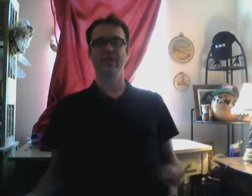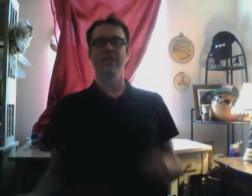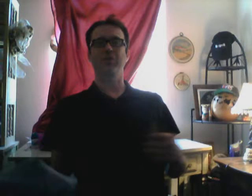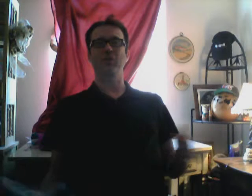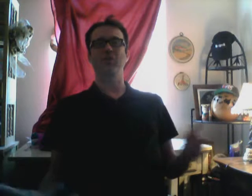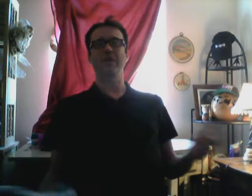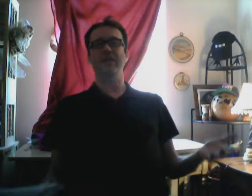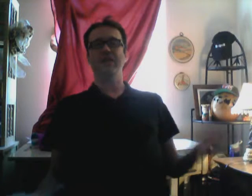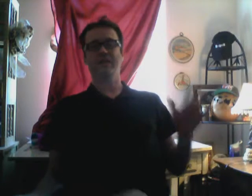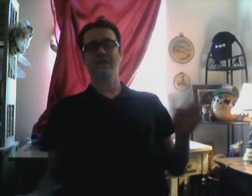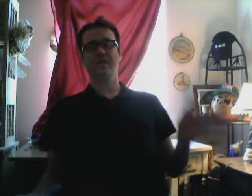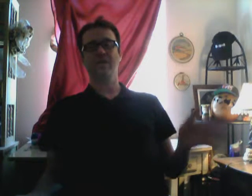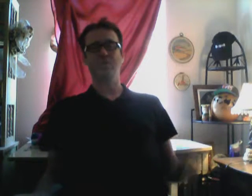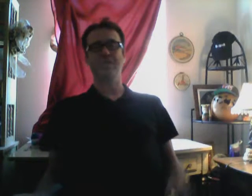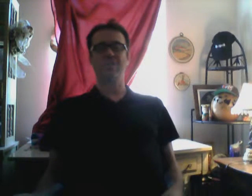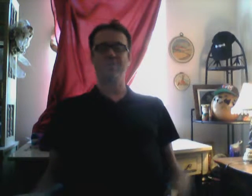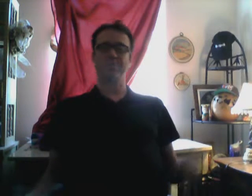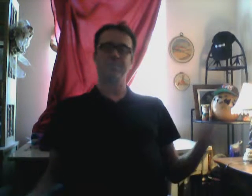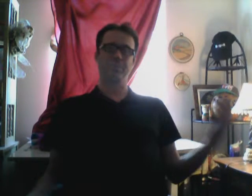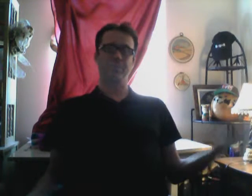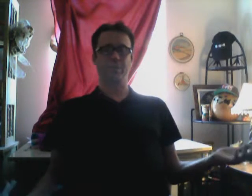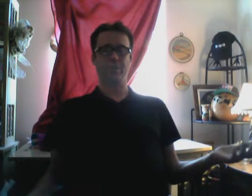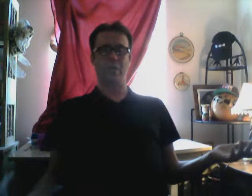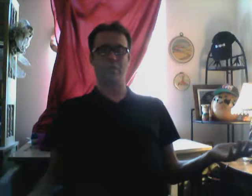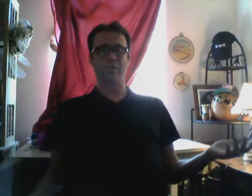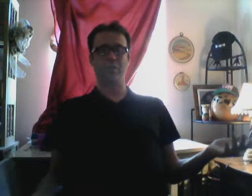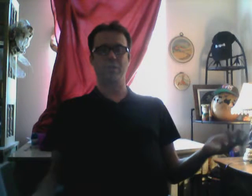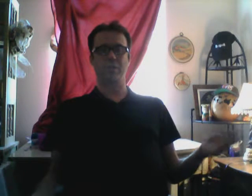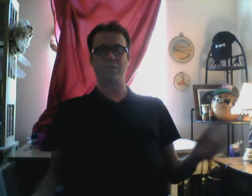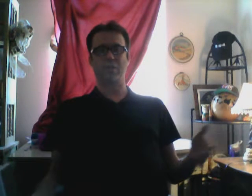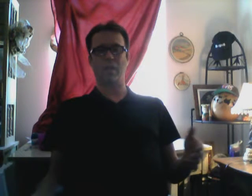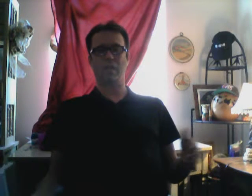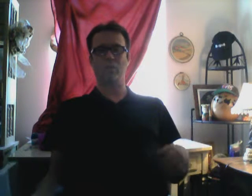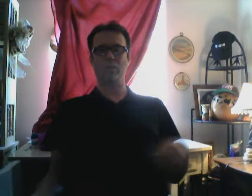So, ink ties into the Sigma Delta Chi quilt.